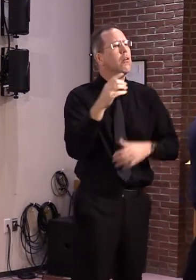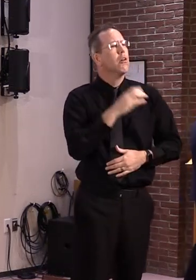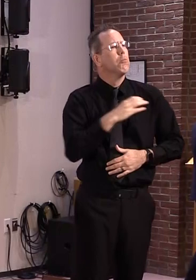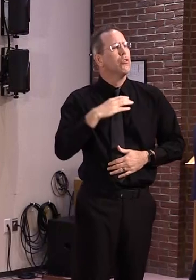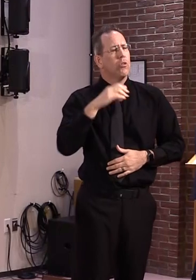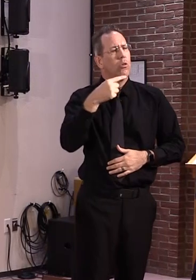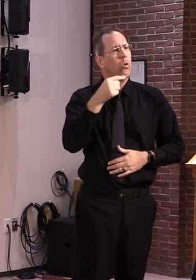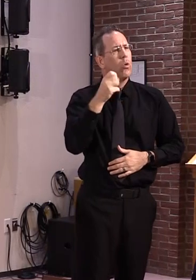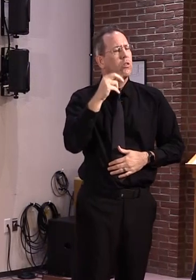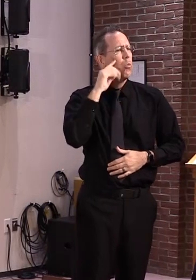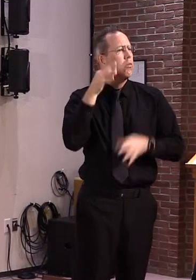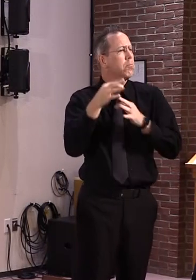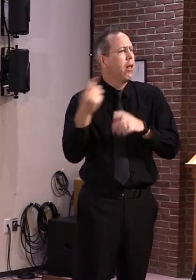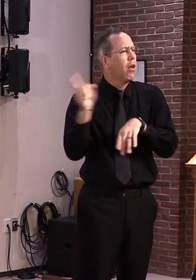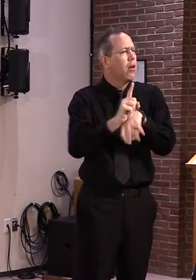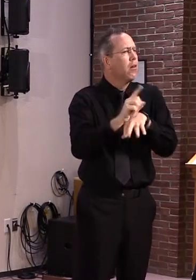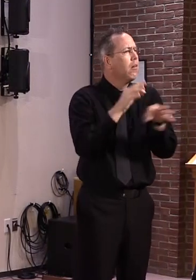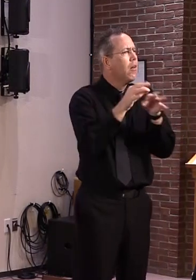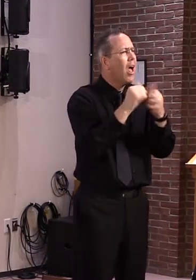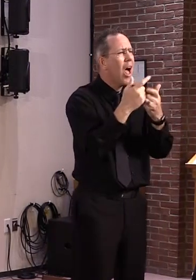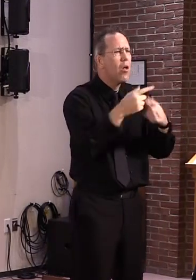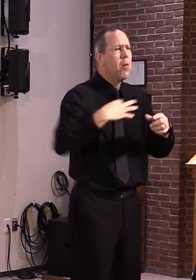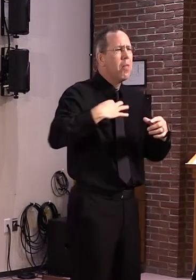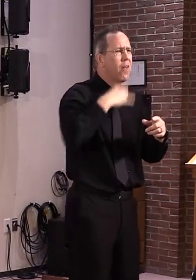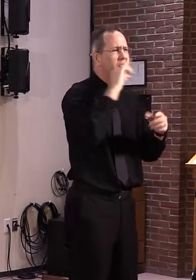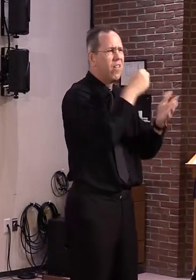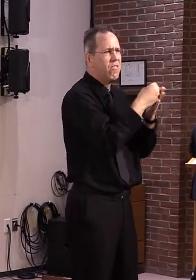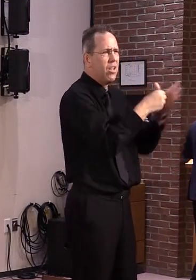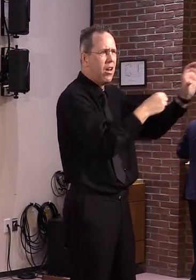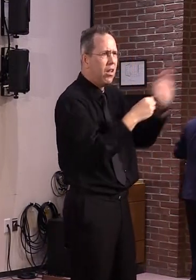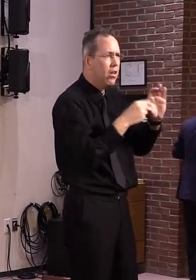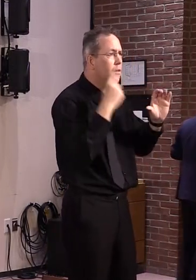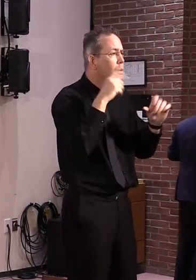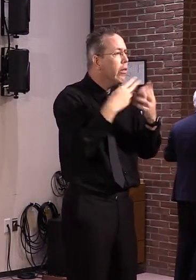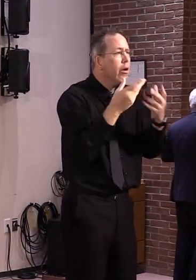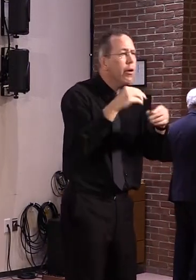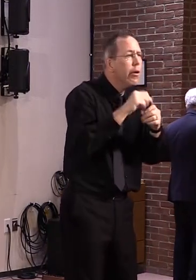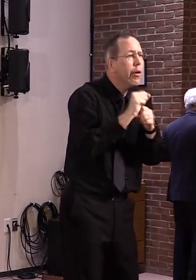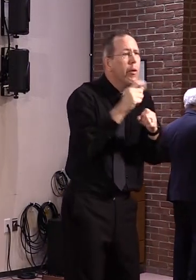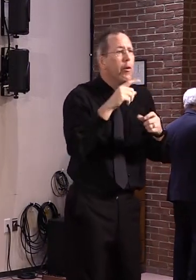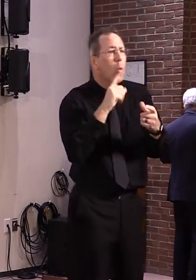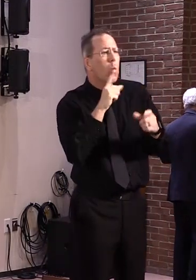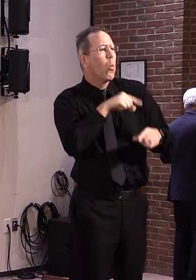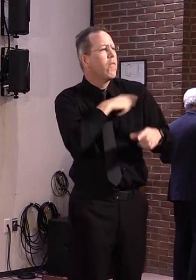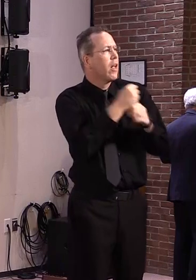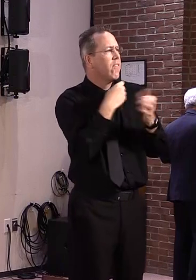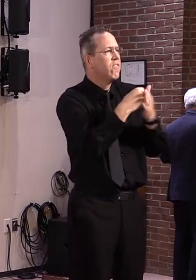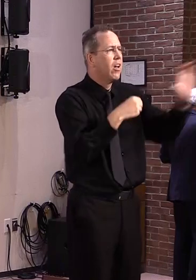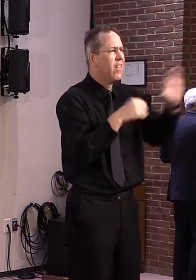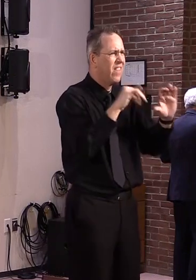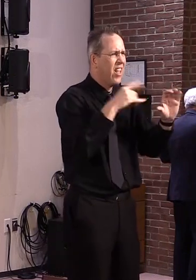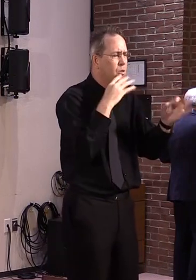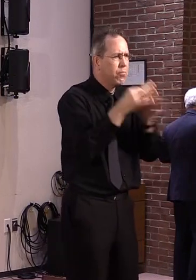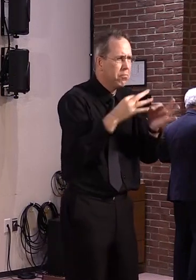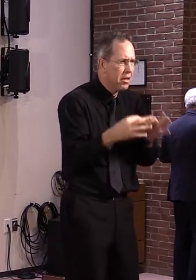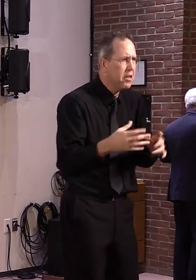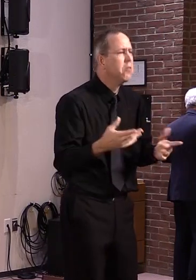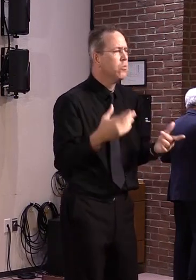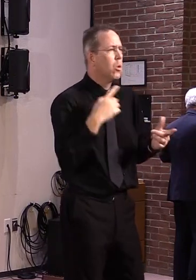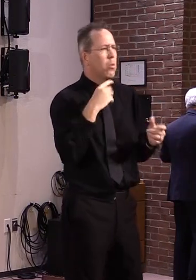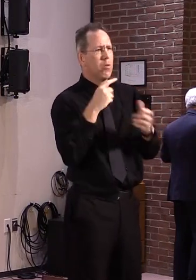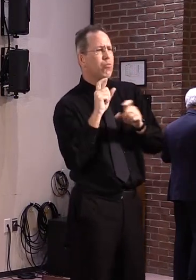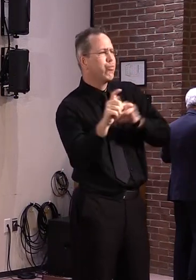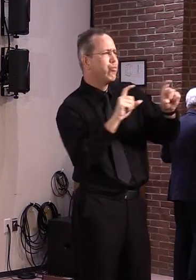as easy as possible in order to get the money out the door quickly to those who are in need. For example,